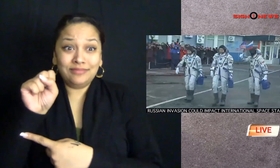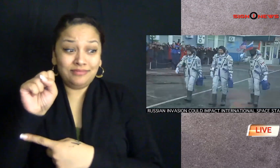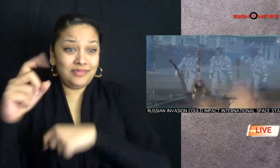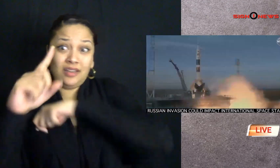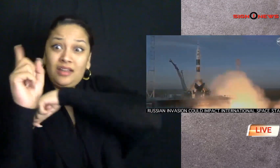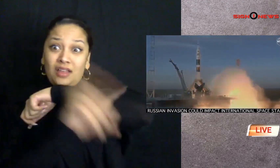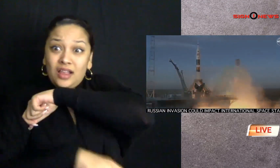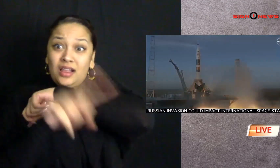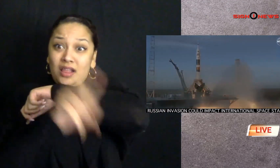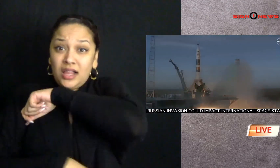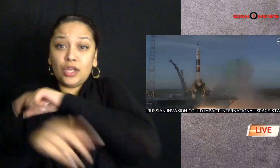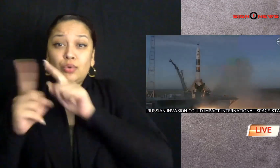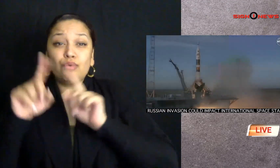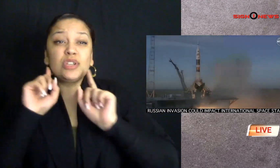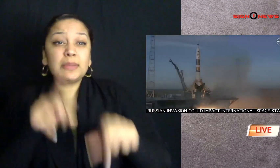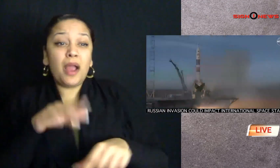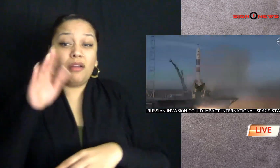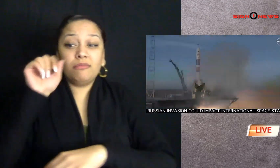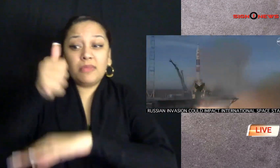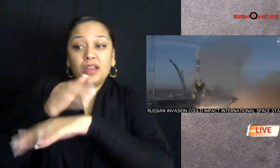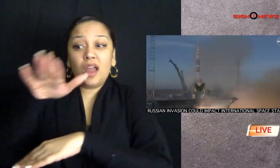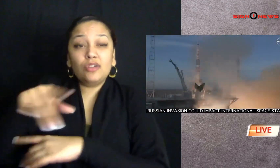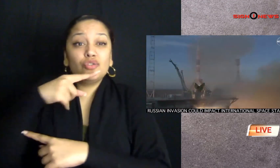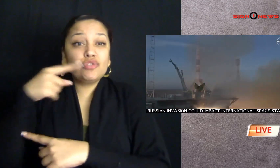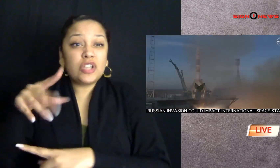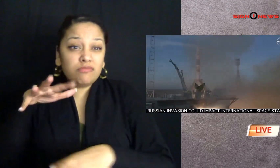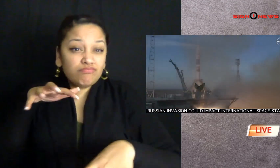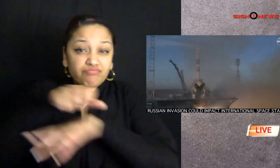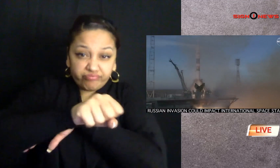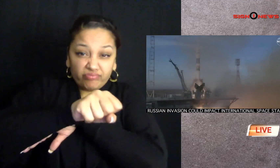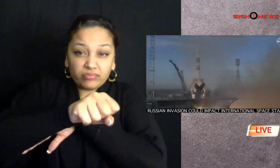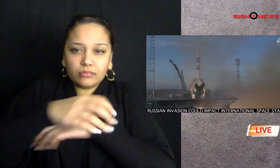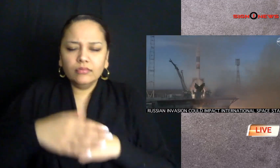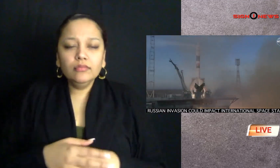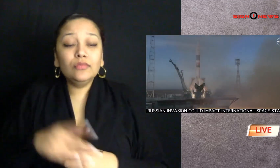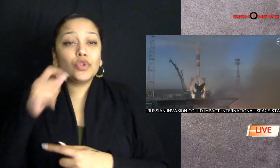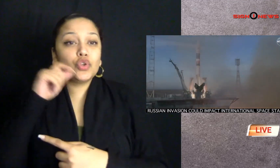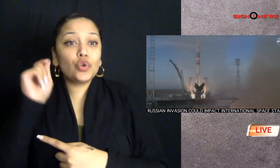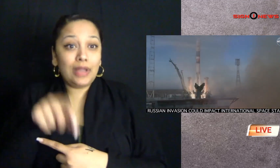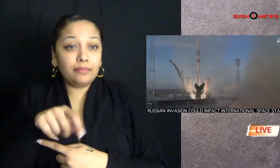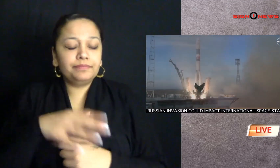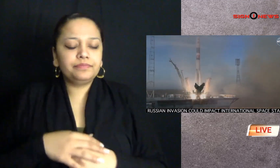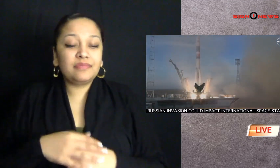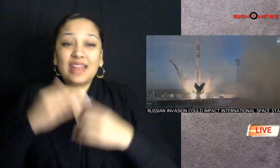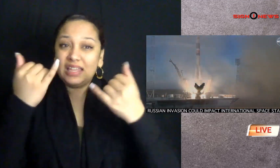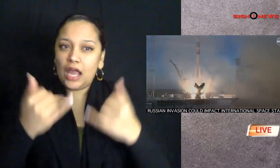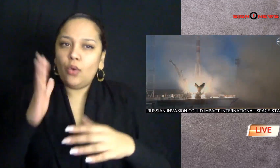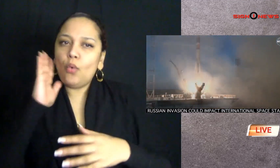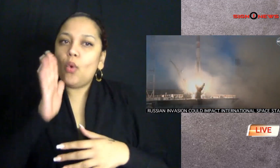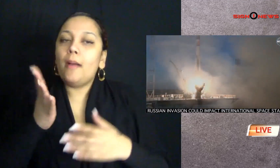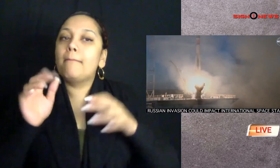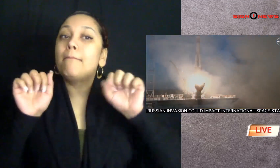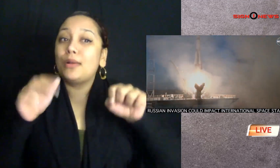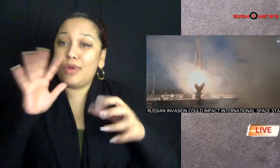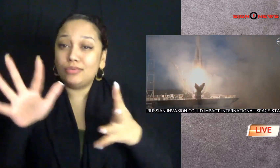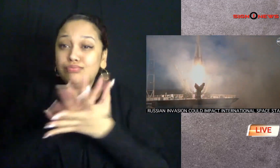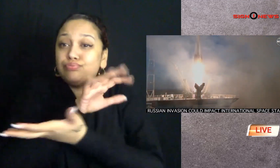the head of Russia's space agency says U.S. sanctions in response to Russia's attack on Ukraine